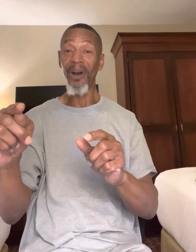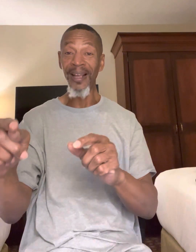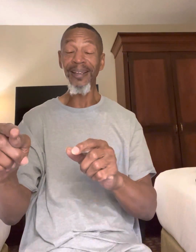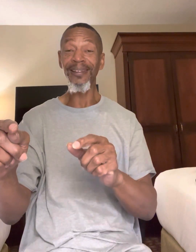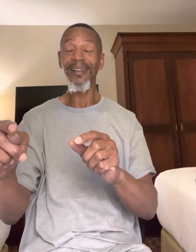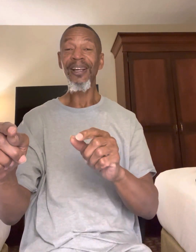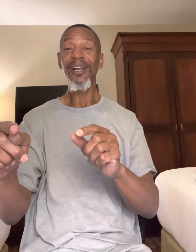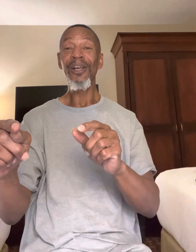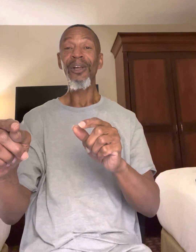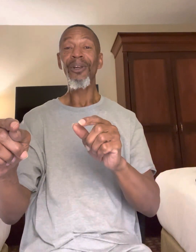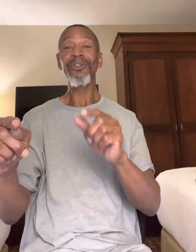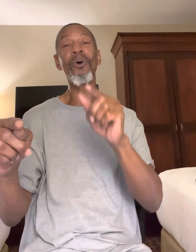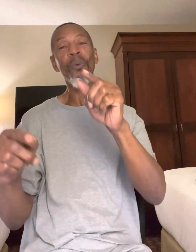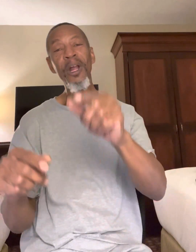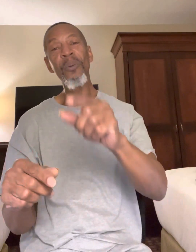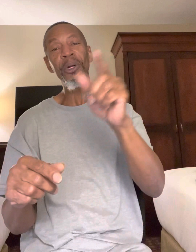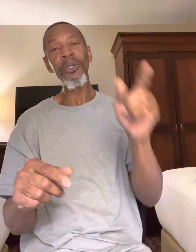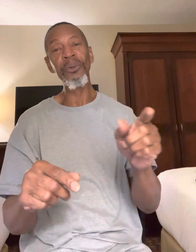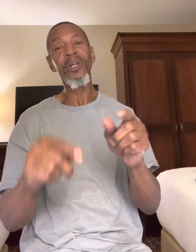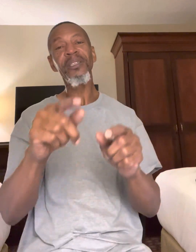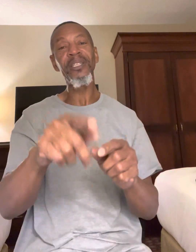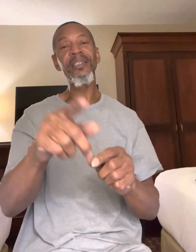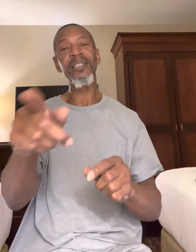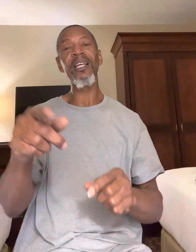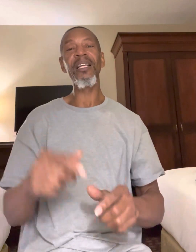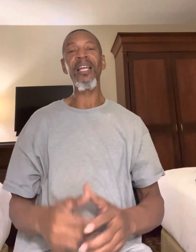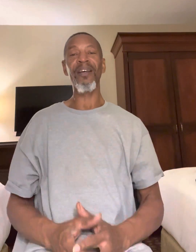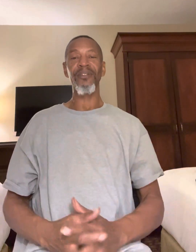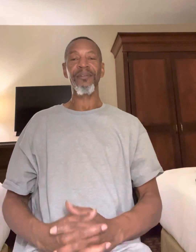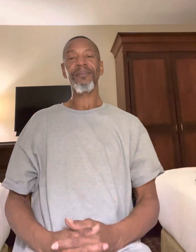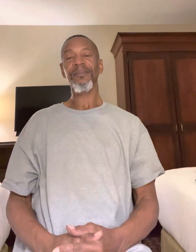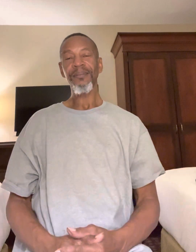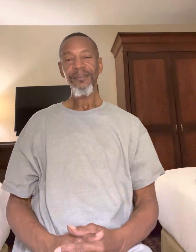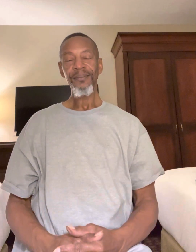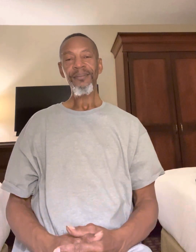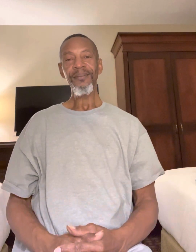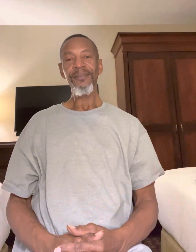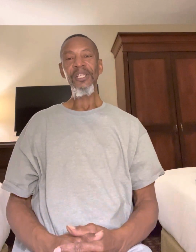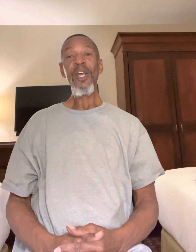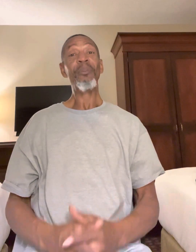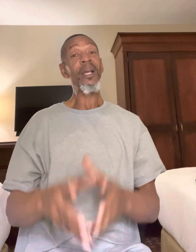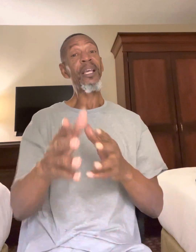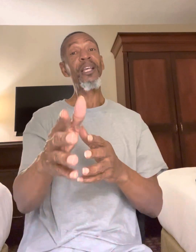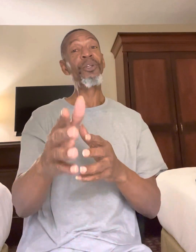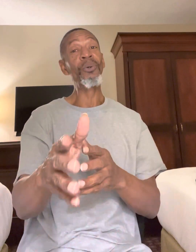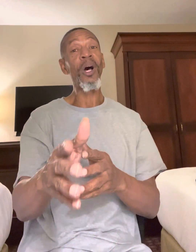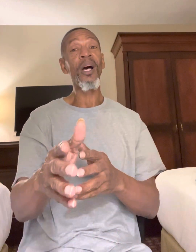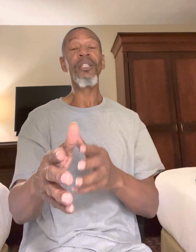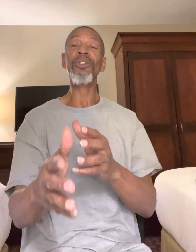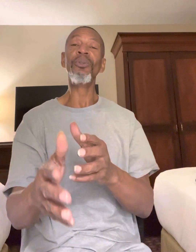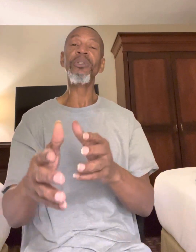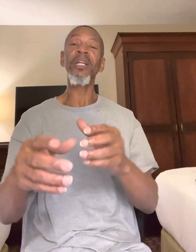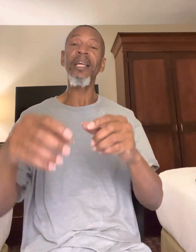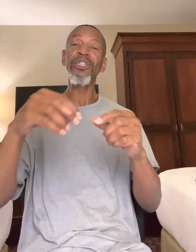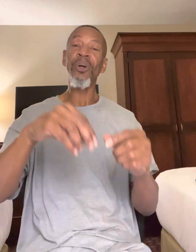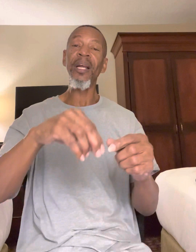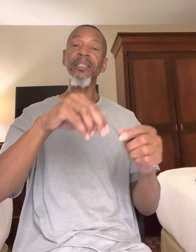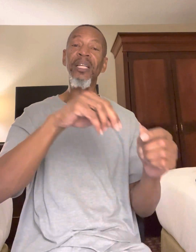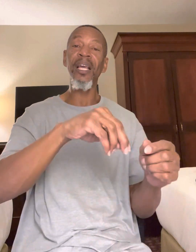right? So where were you in 1611? But here you are using a translated